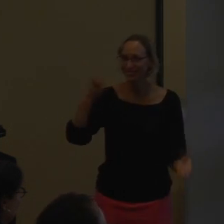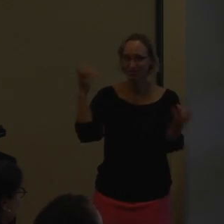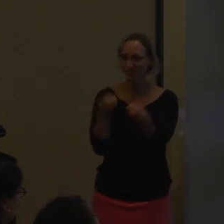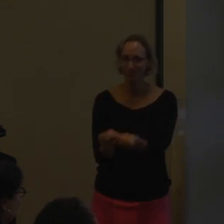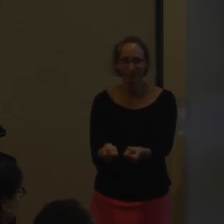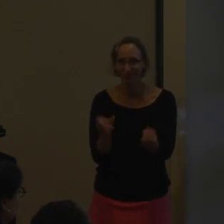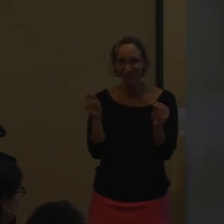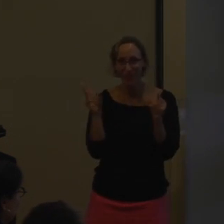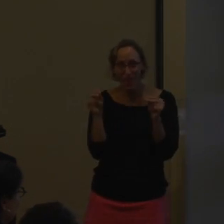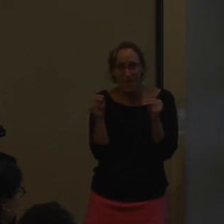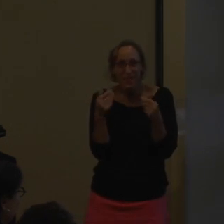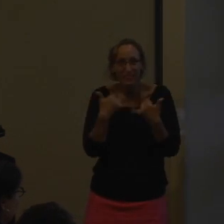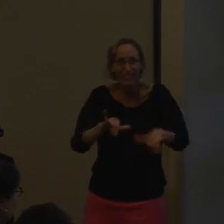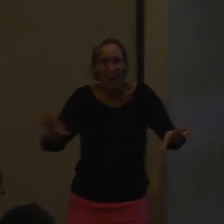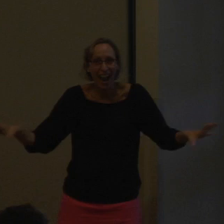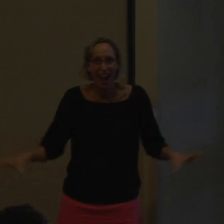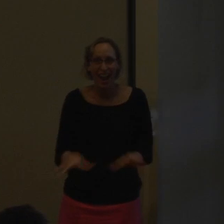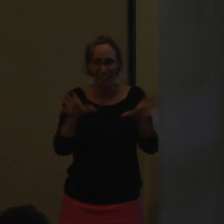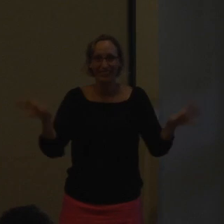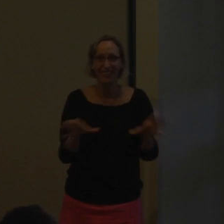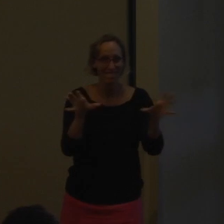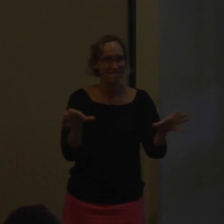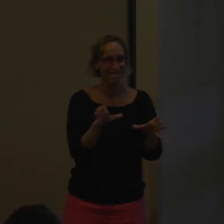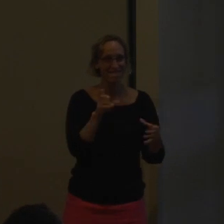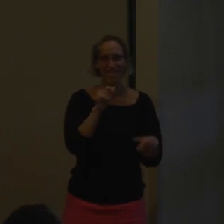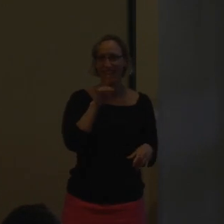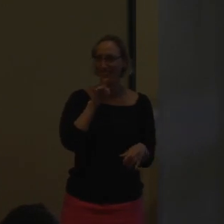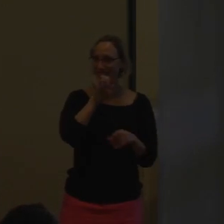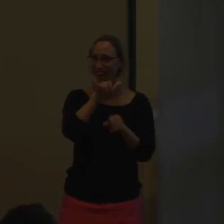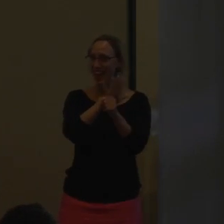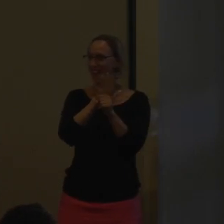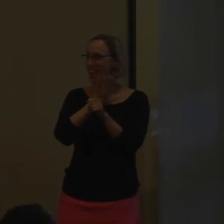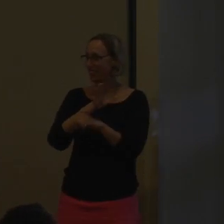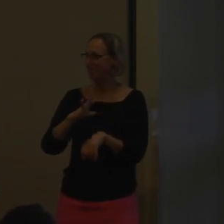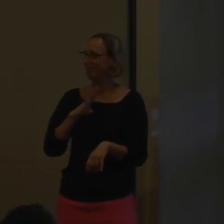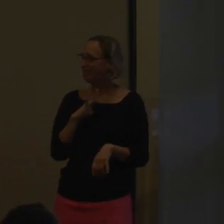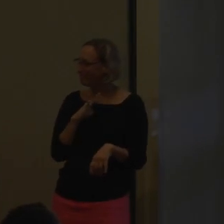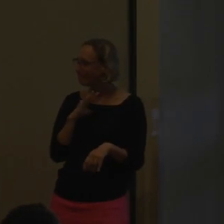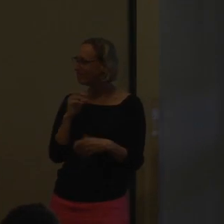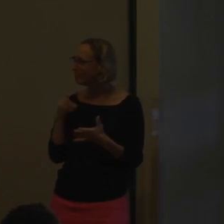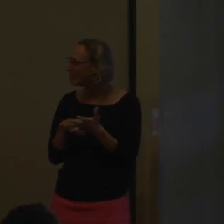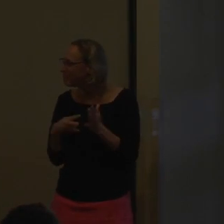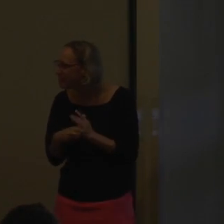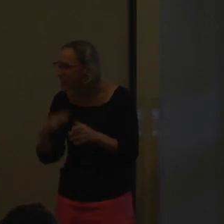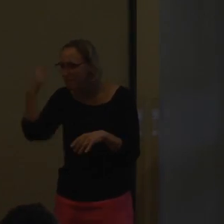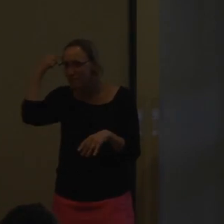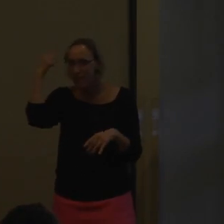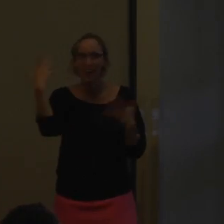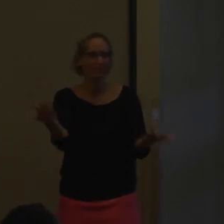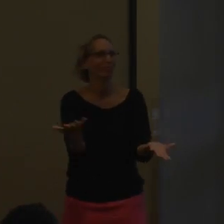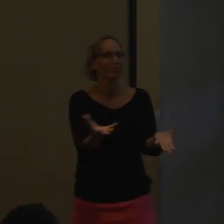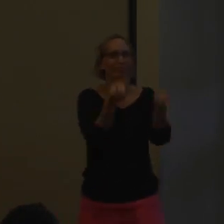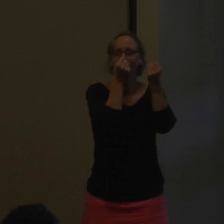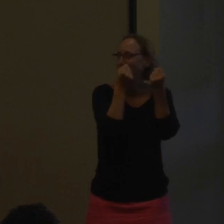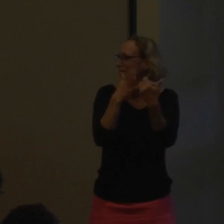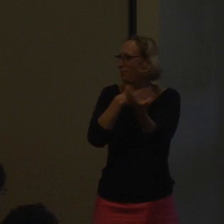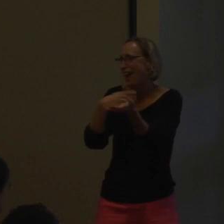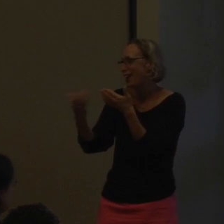it did not atrophied. It's still active in that area, which is awesome, which means the